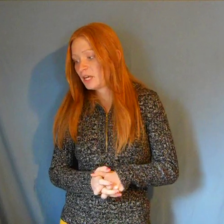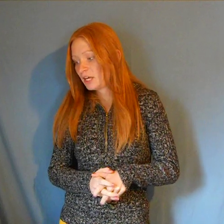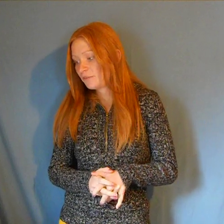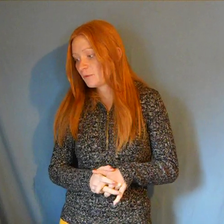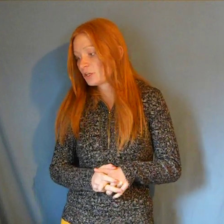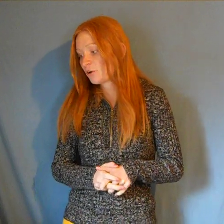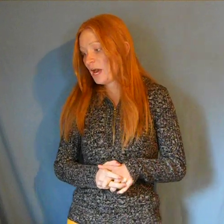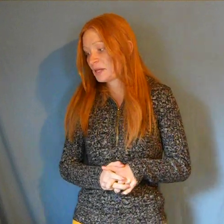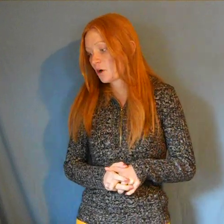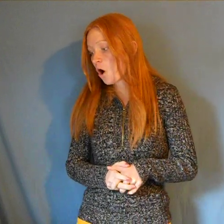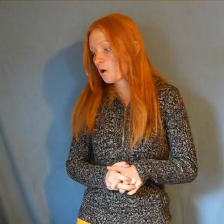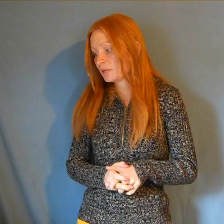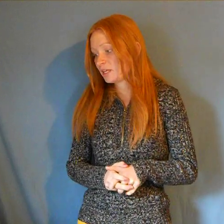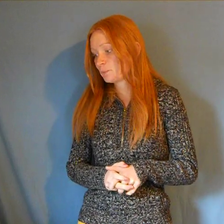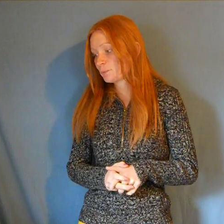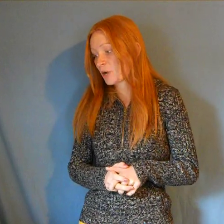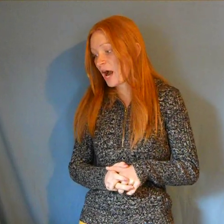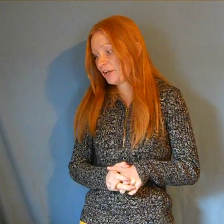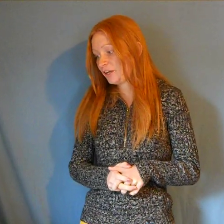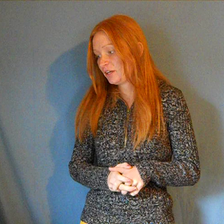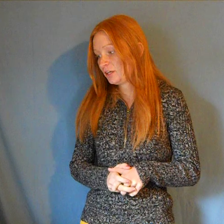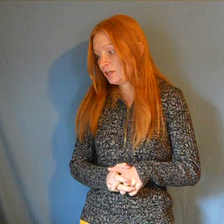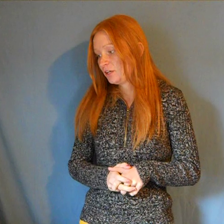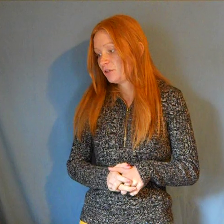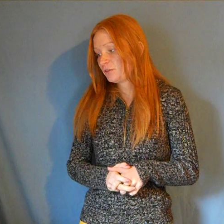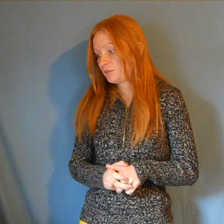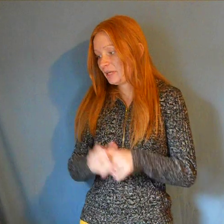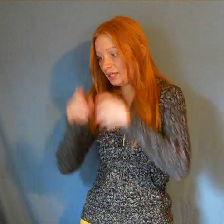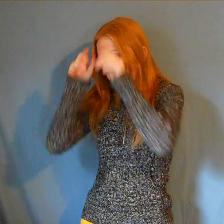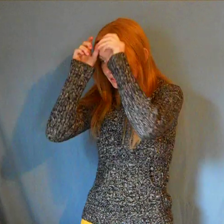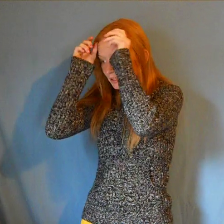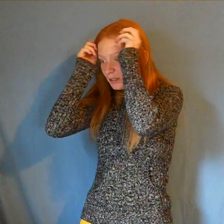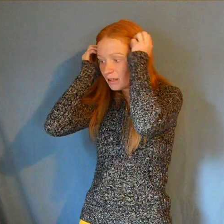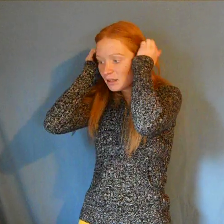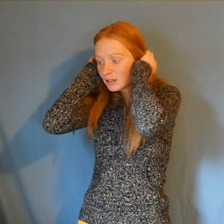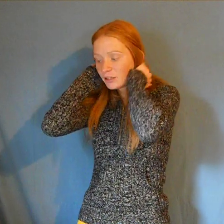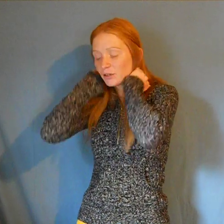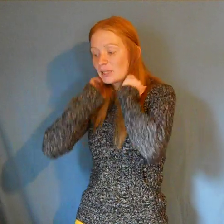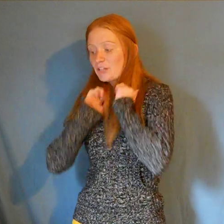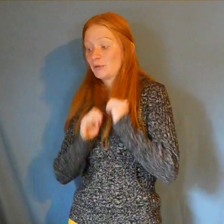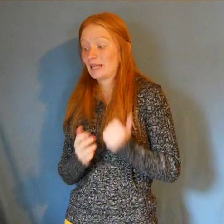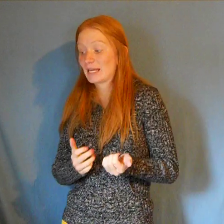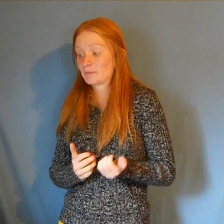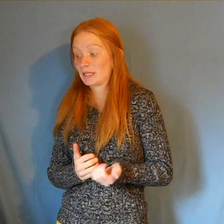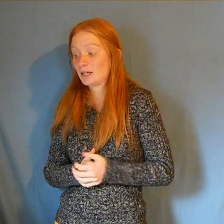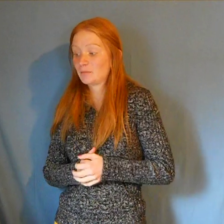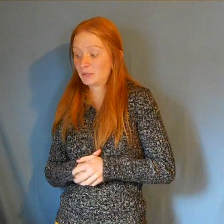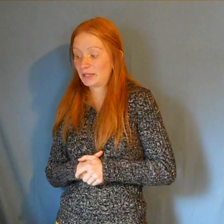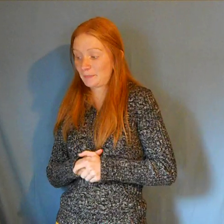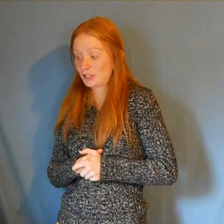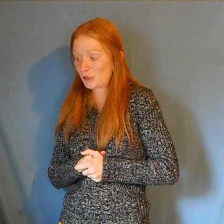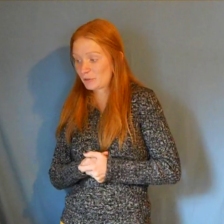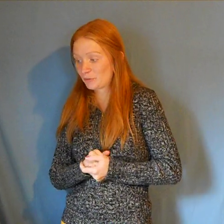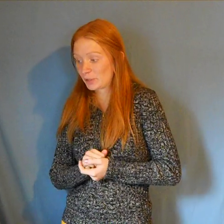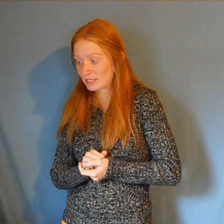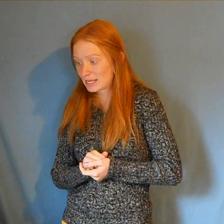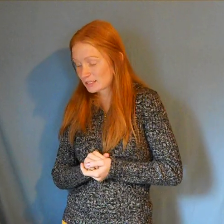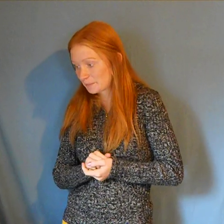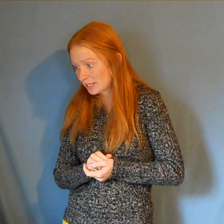If you want to go ahead and call me prior to the meeting, not do it last minute, but let me know before to set something